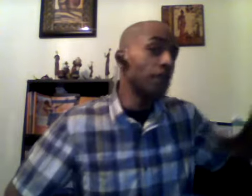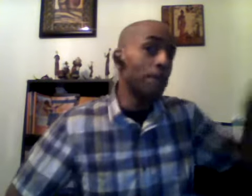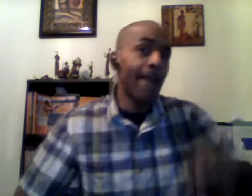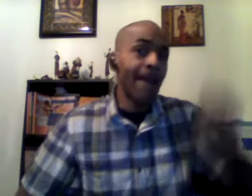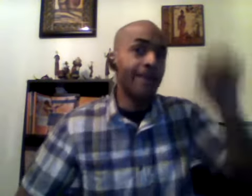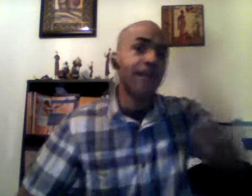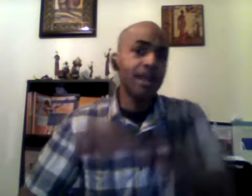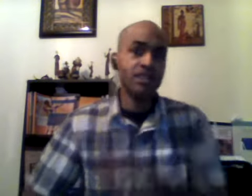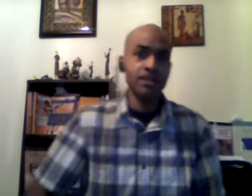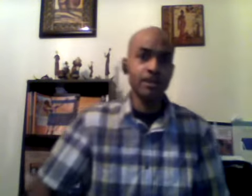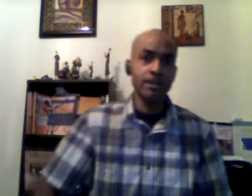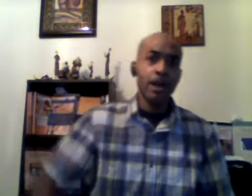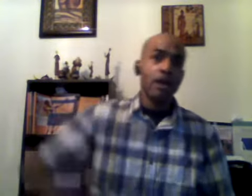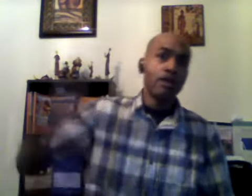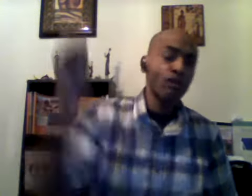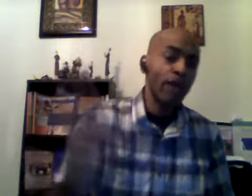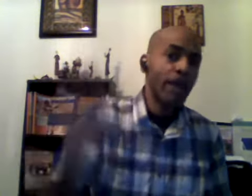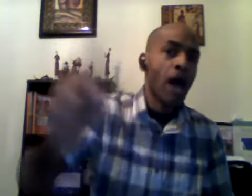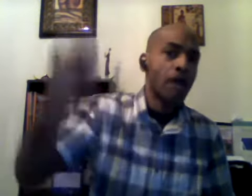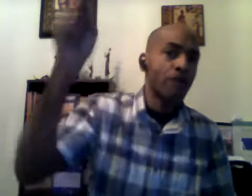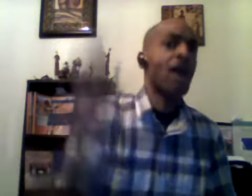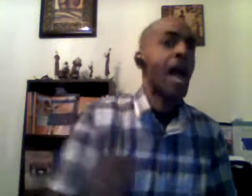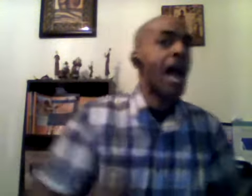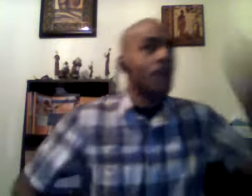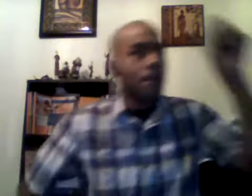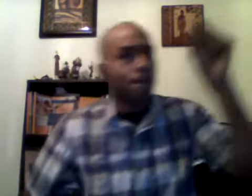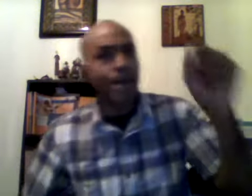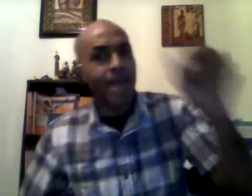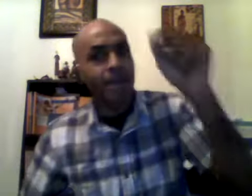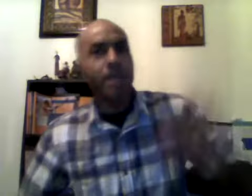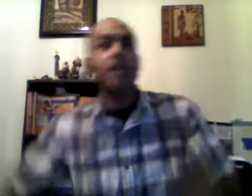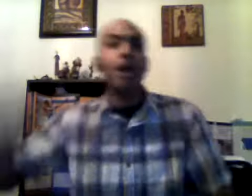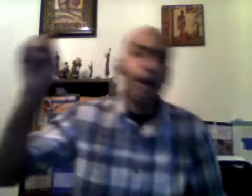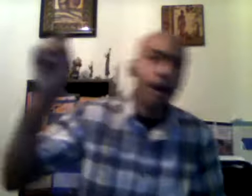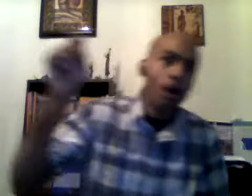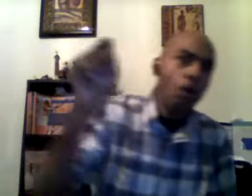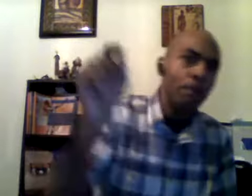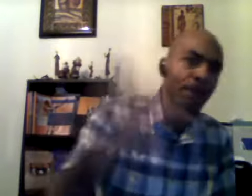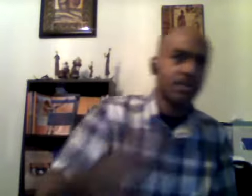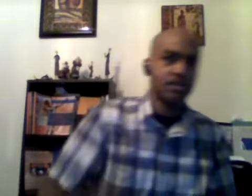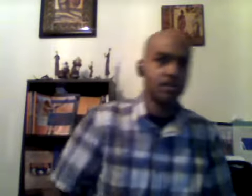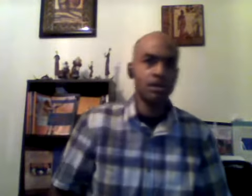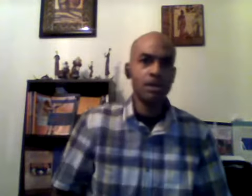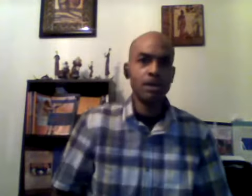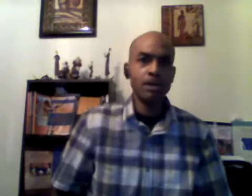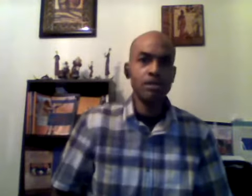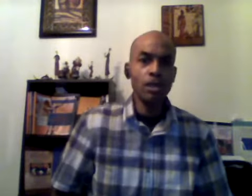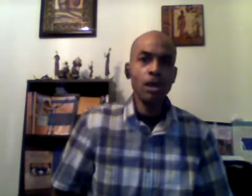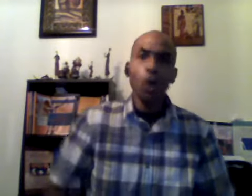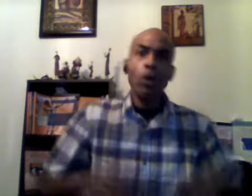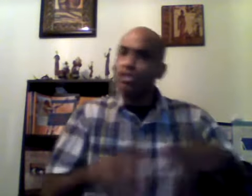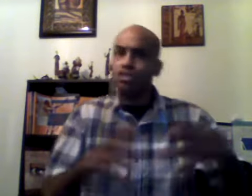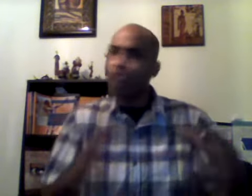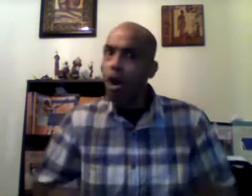the black nation three out of five black men are obese see we strong